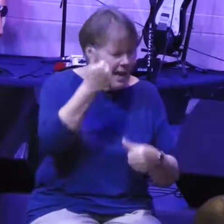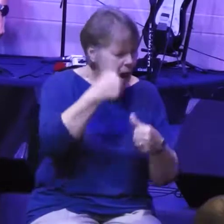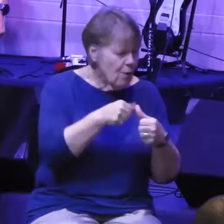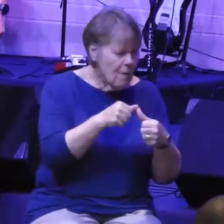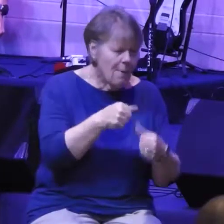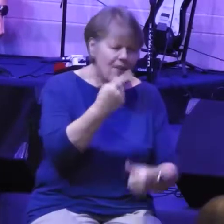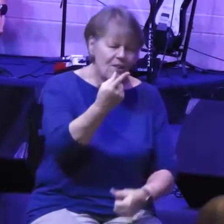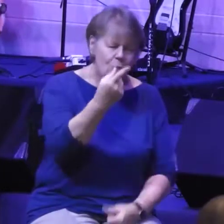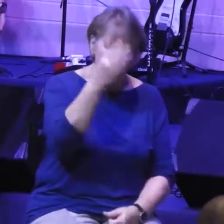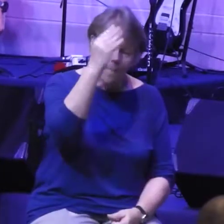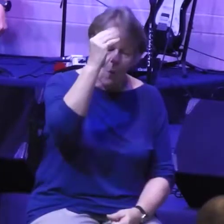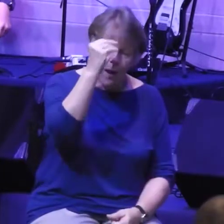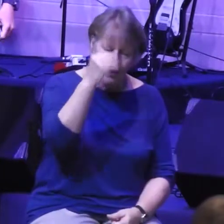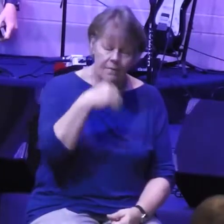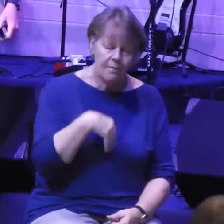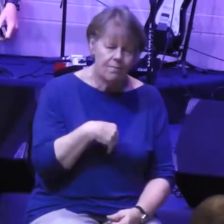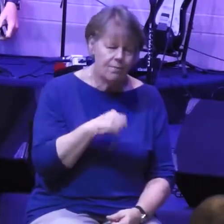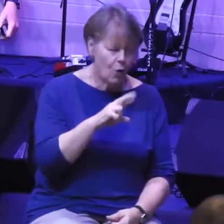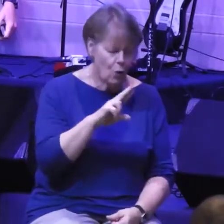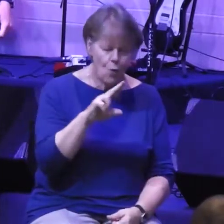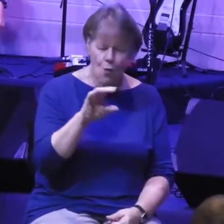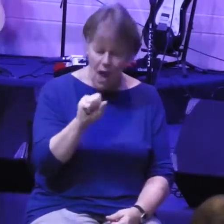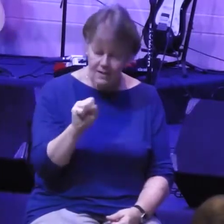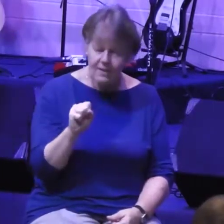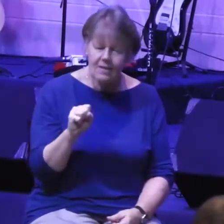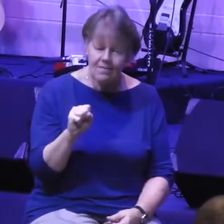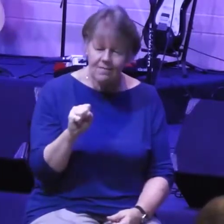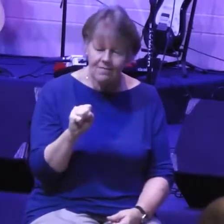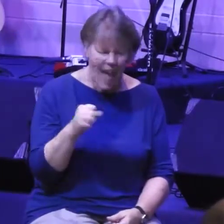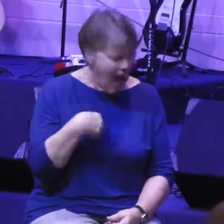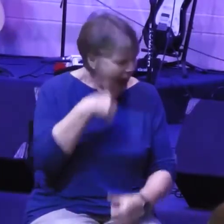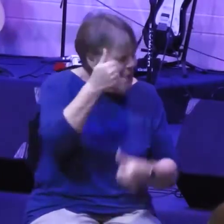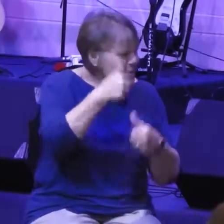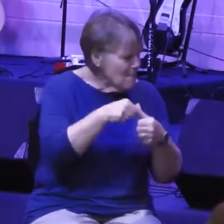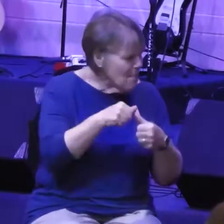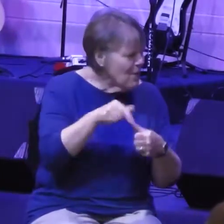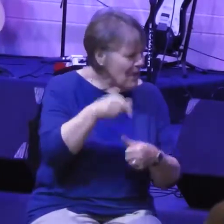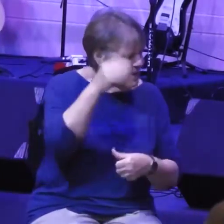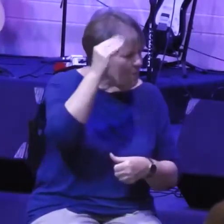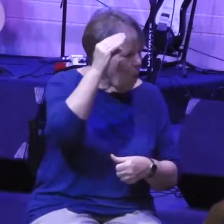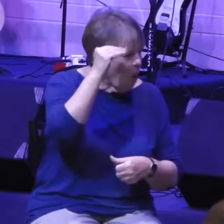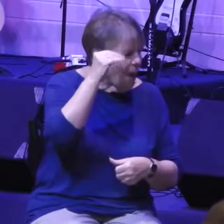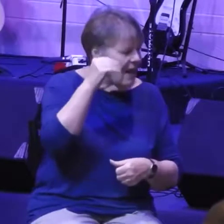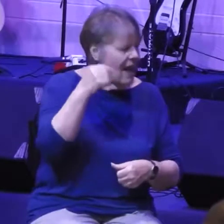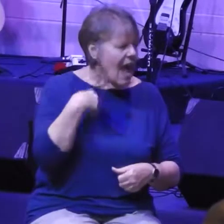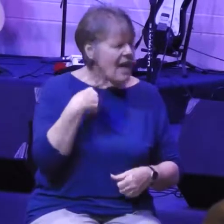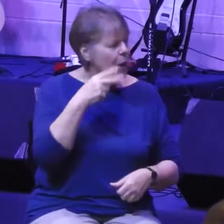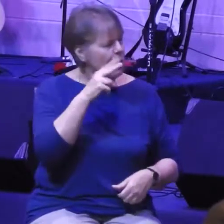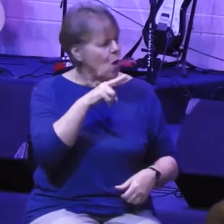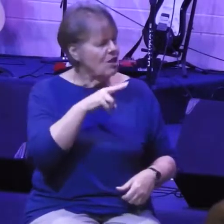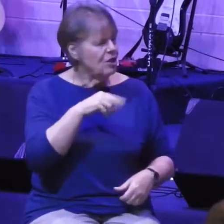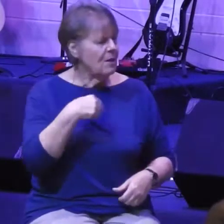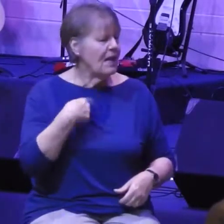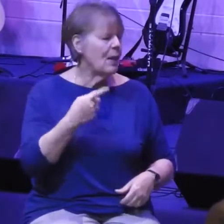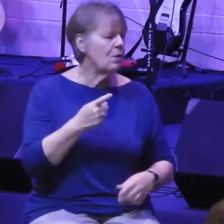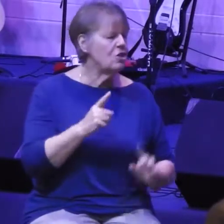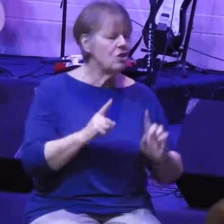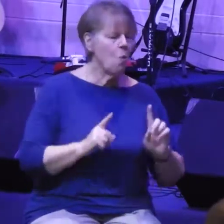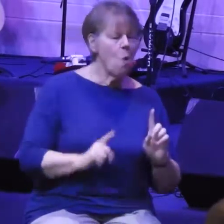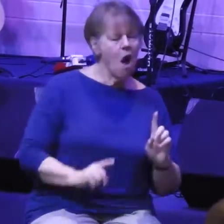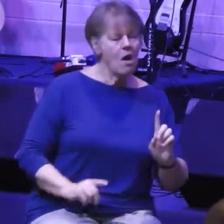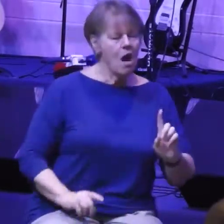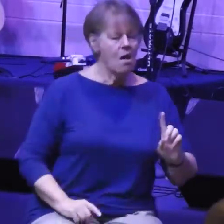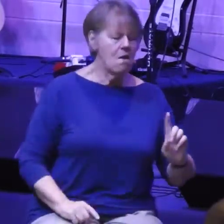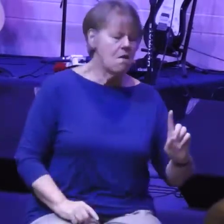Barkley. But I remember watching Russ Barkley, and he would just sort of swagger out onto the field, and he'd